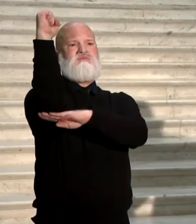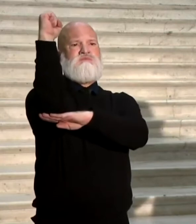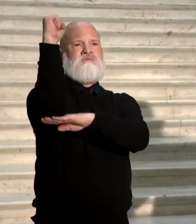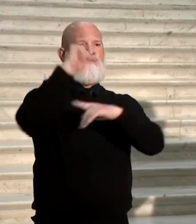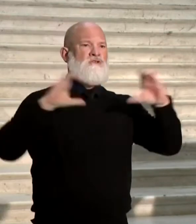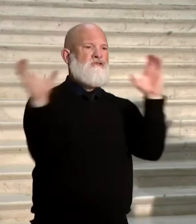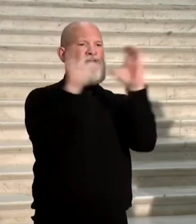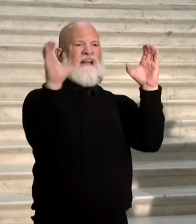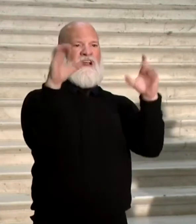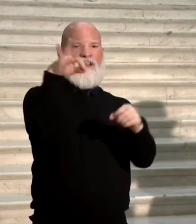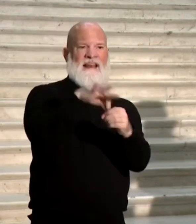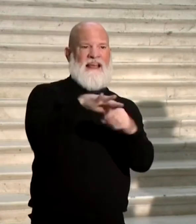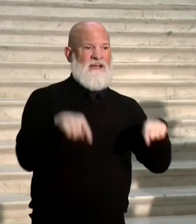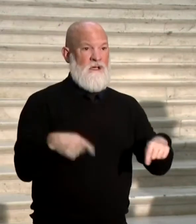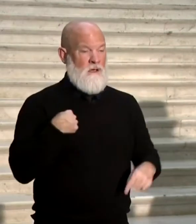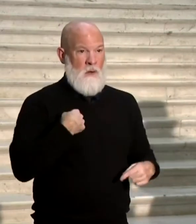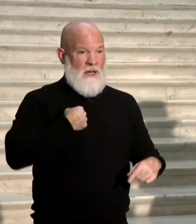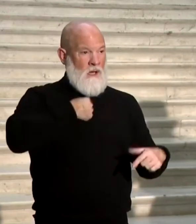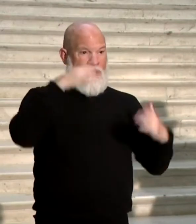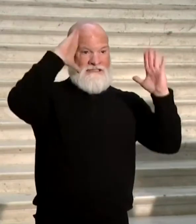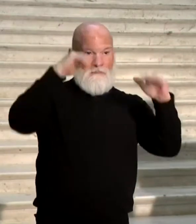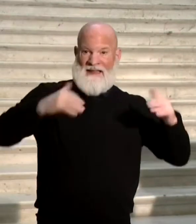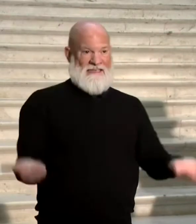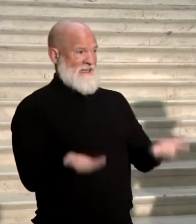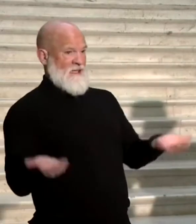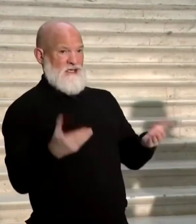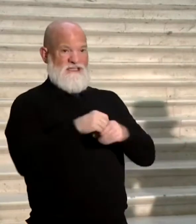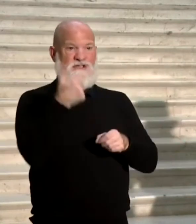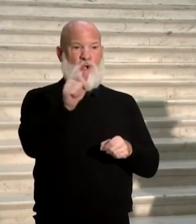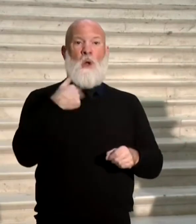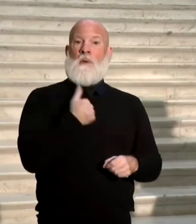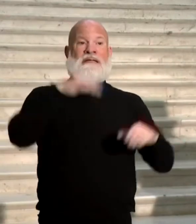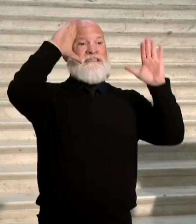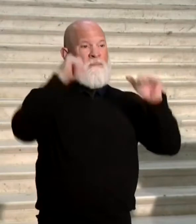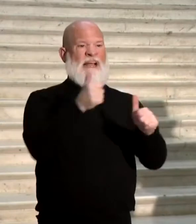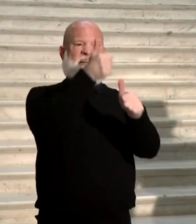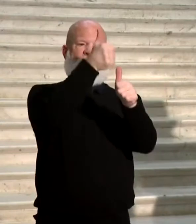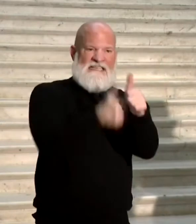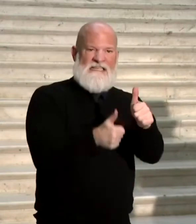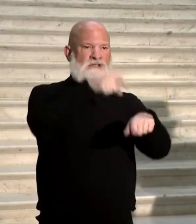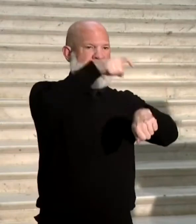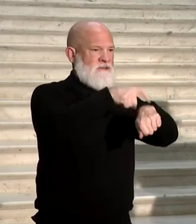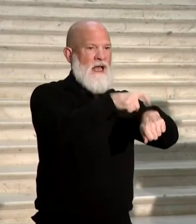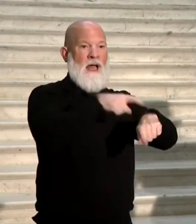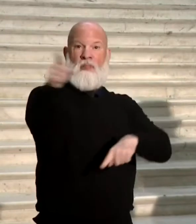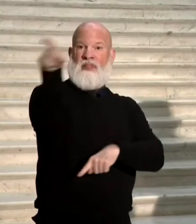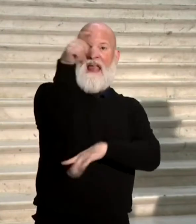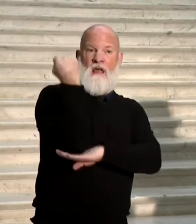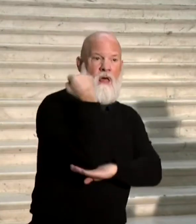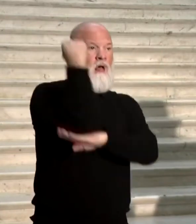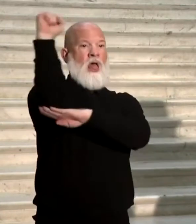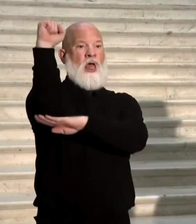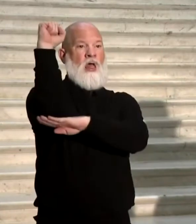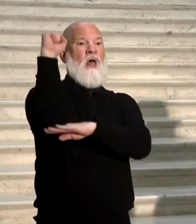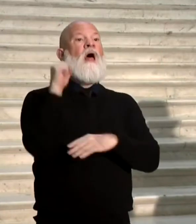We anticipate that each time they do that, they're going to go, they'll separate out, they'll have their debate for two hours. The